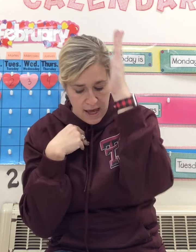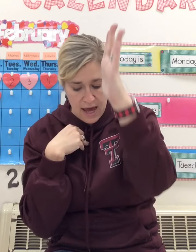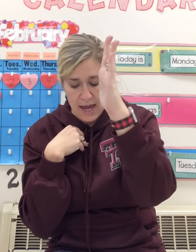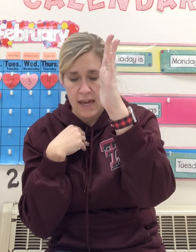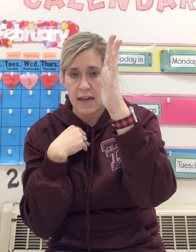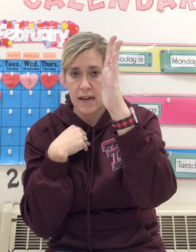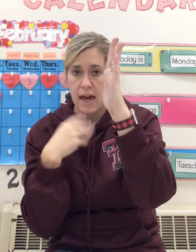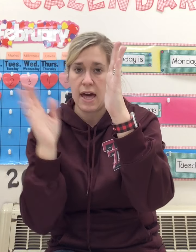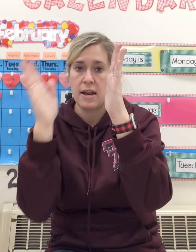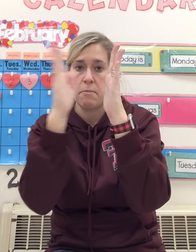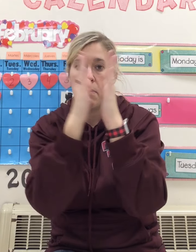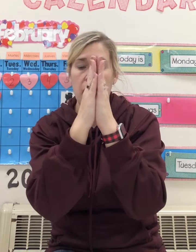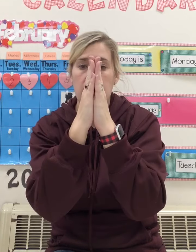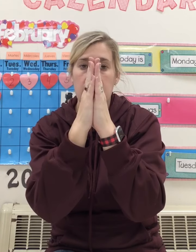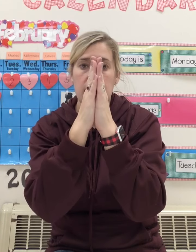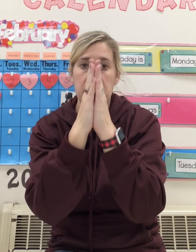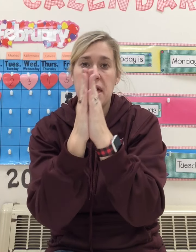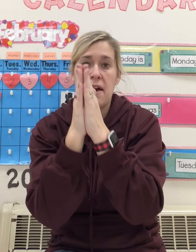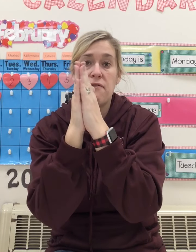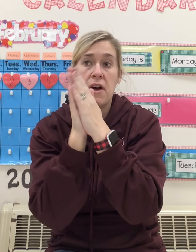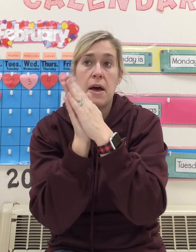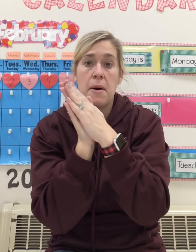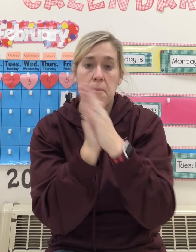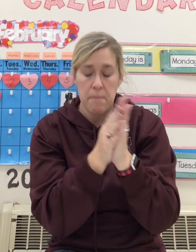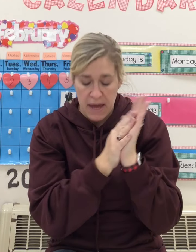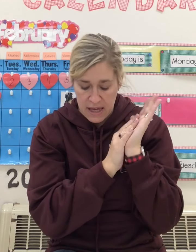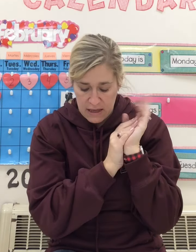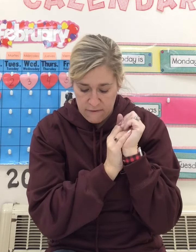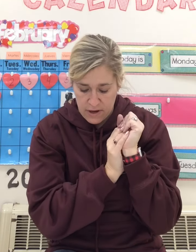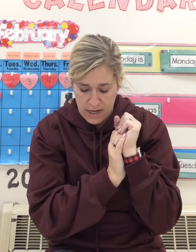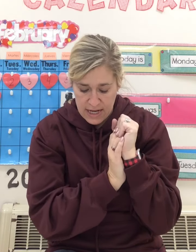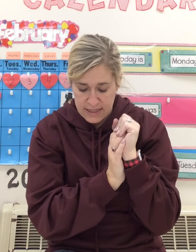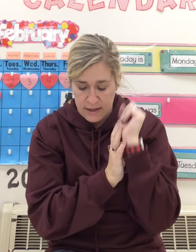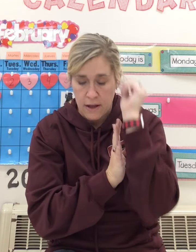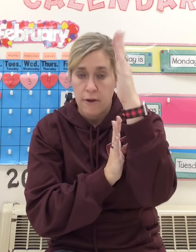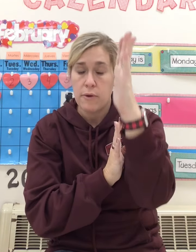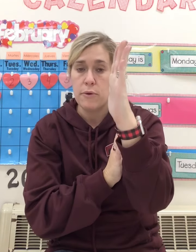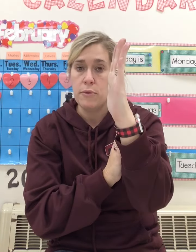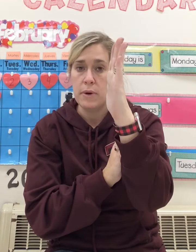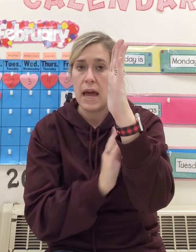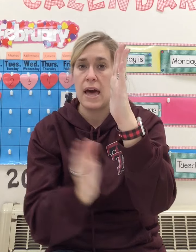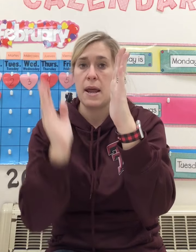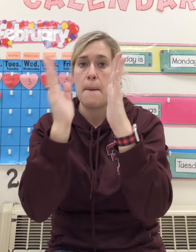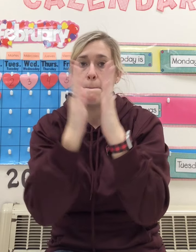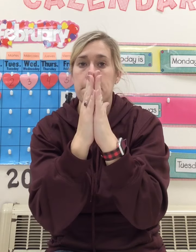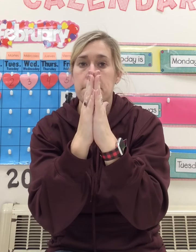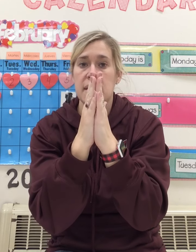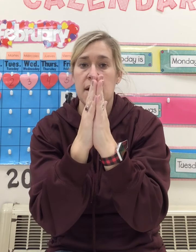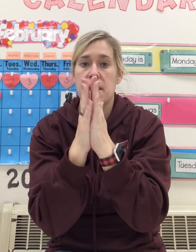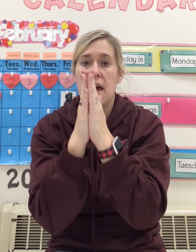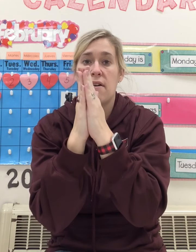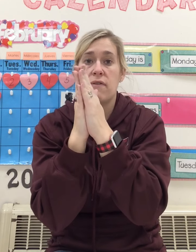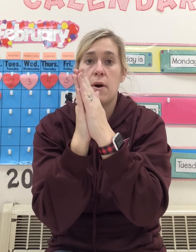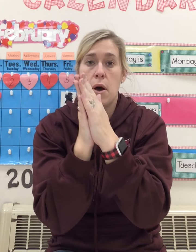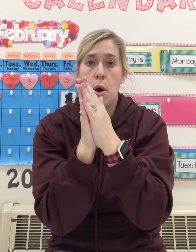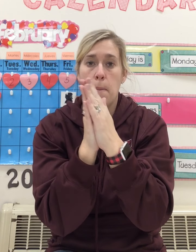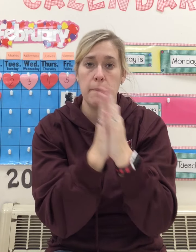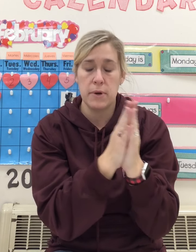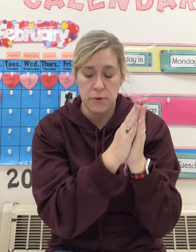A-I-K. Add a B. And now we have Bike. Very nice. O-N. Add a M. And now we have Moon.